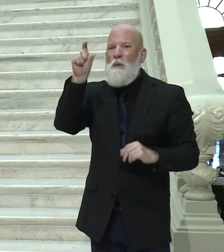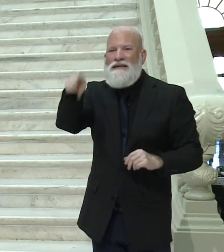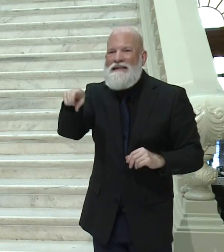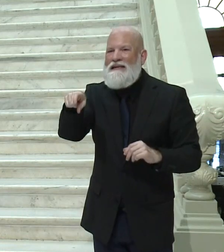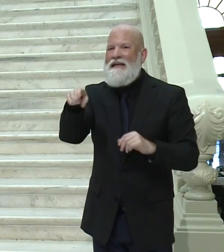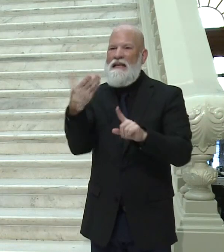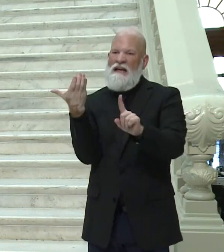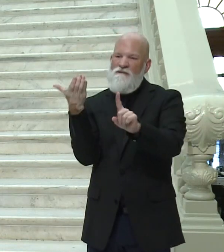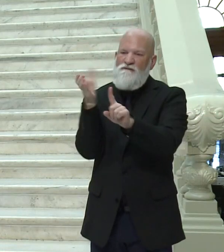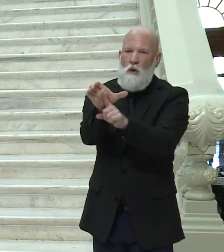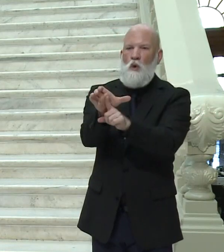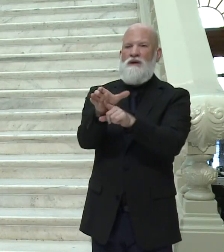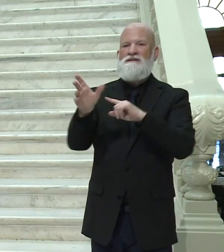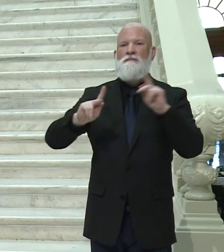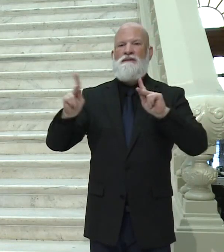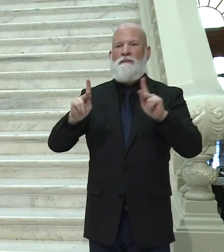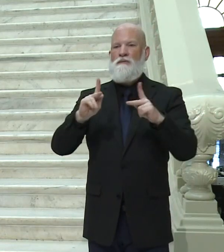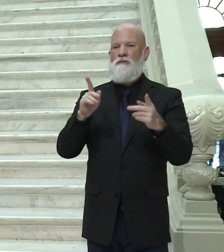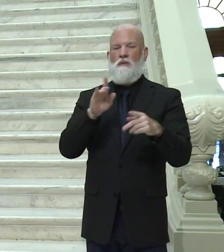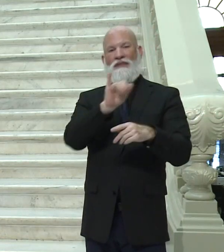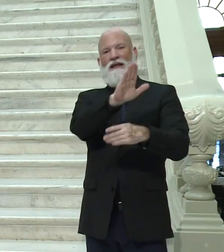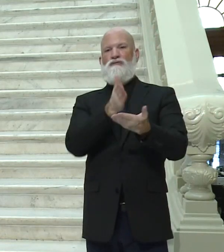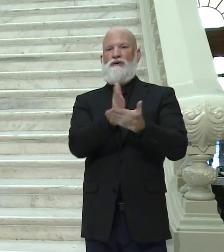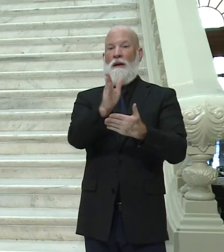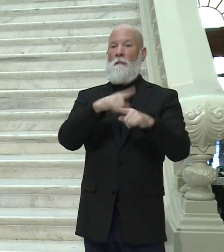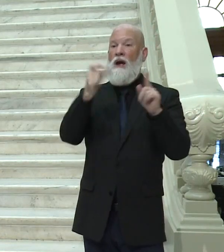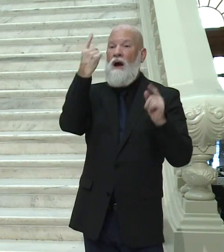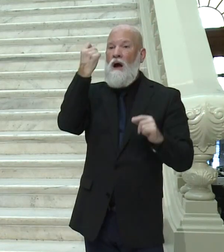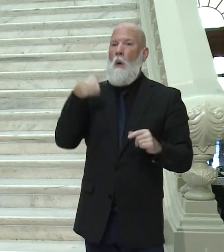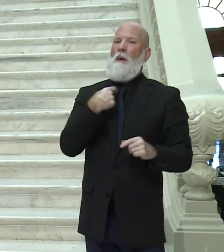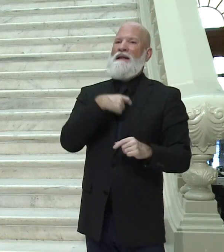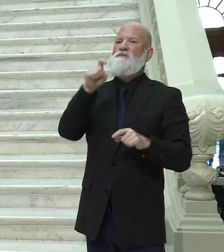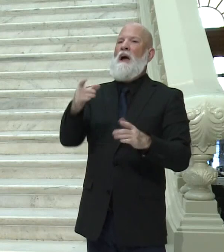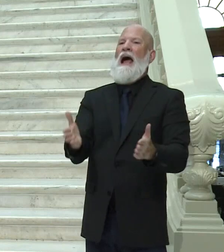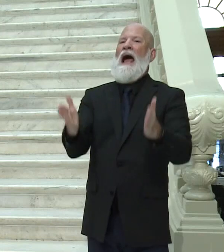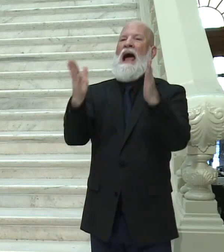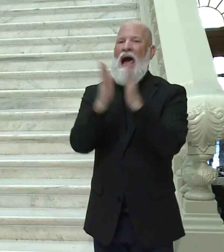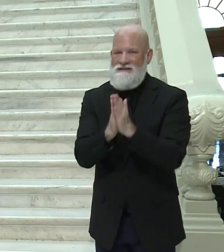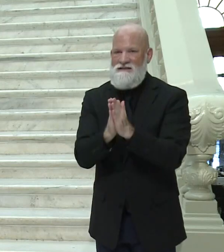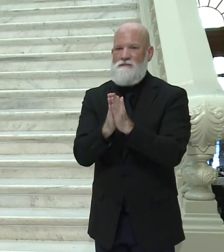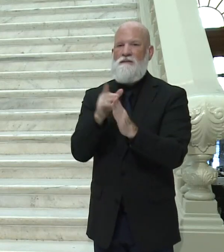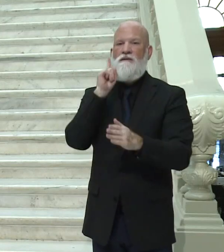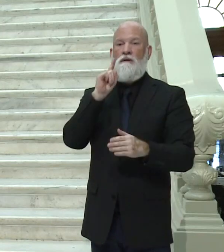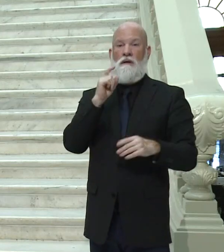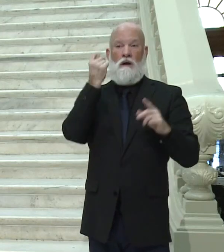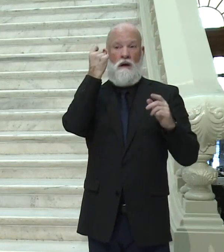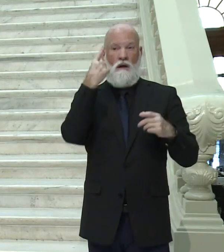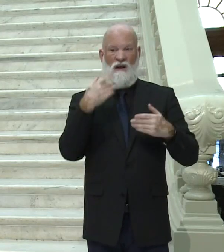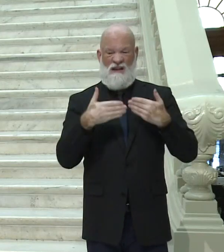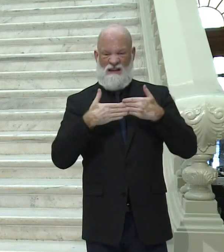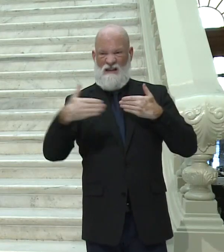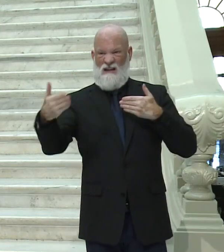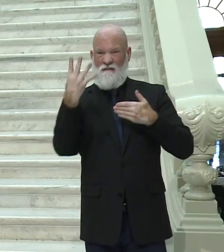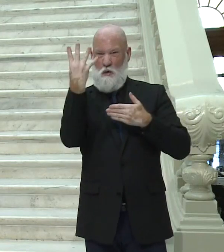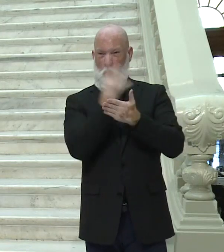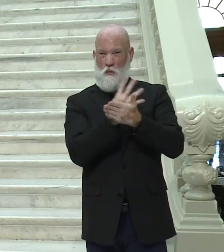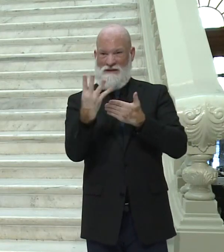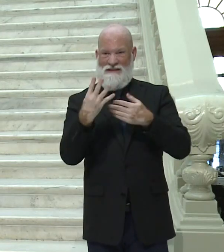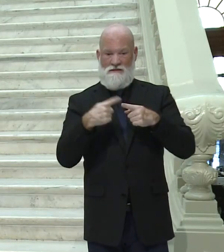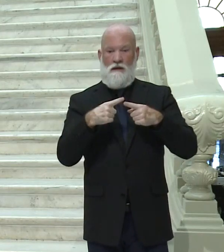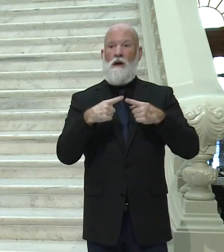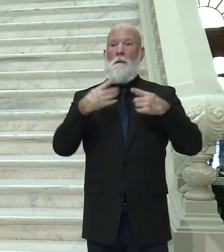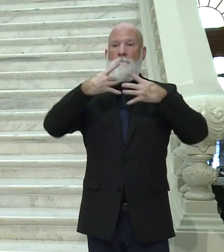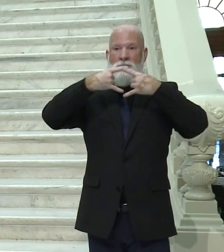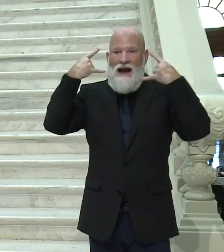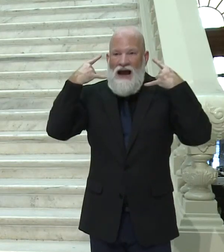We need their help. We're asking them again for four weeks, you know, wear a mask, socially distance, wash your hands and